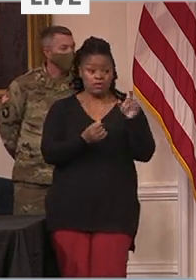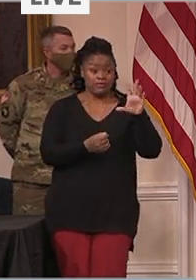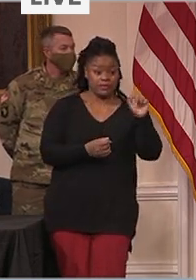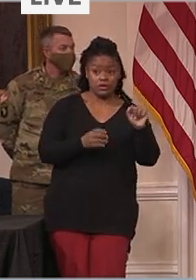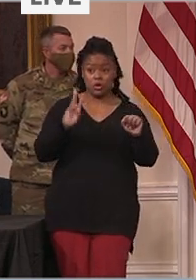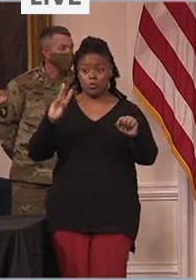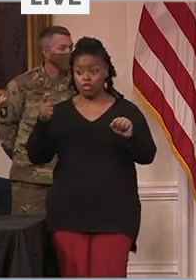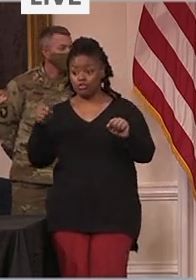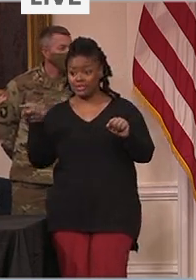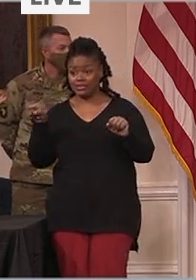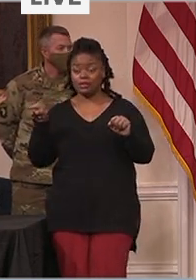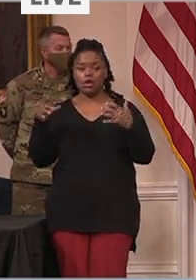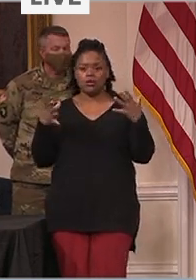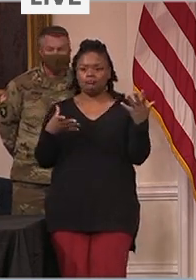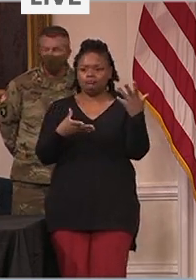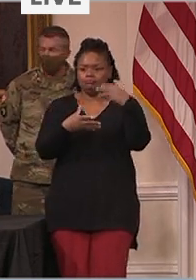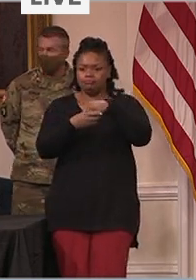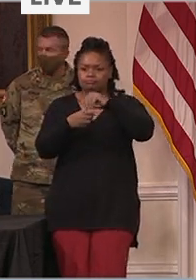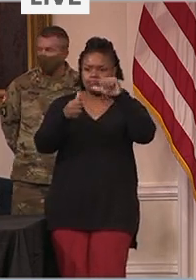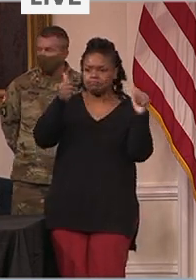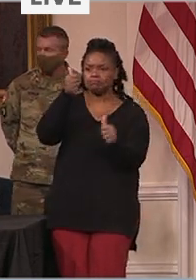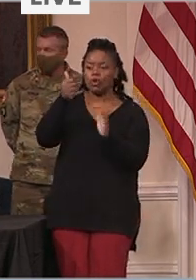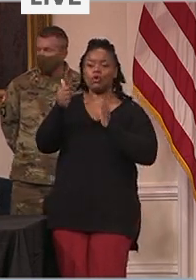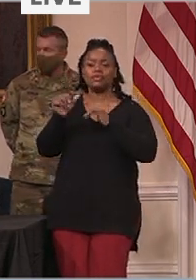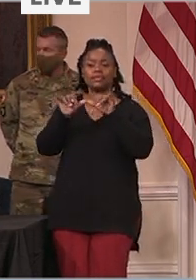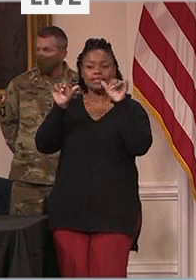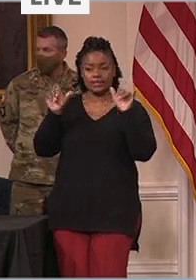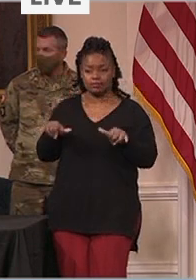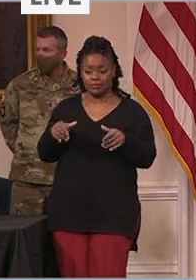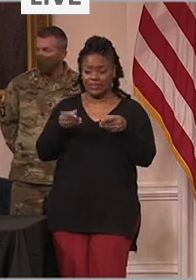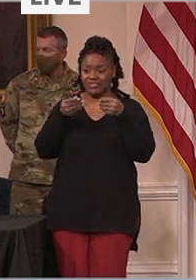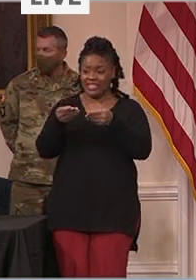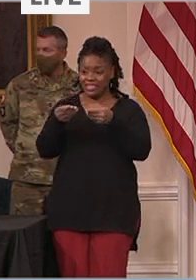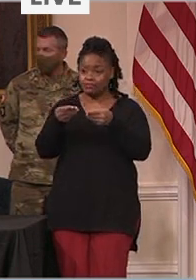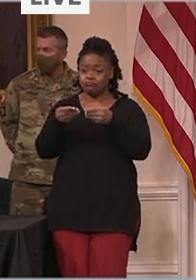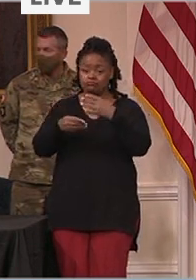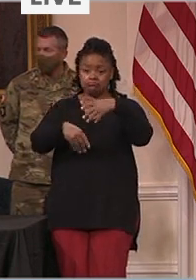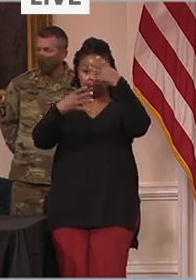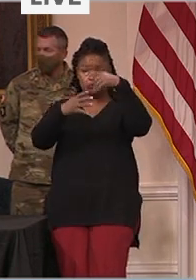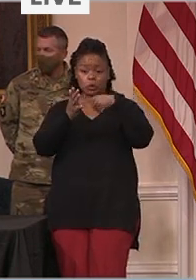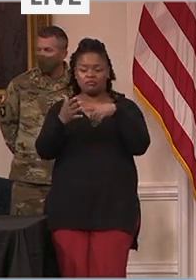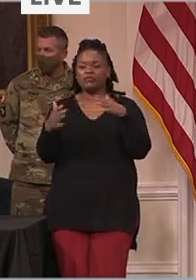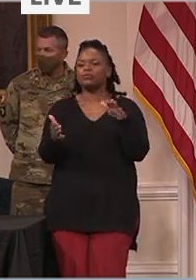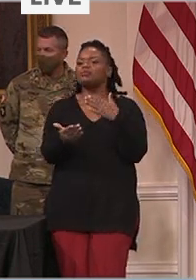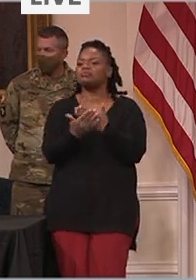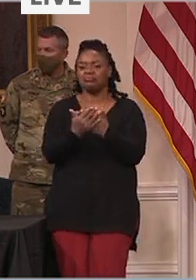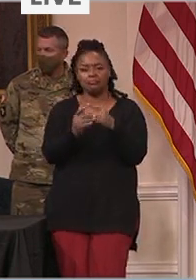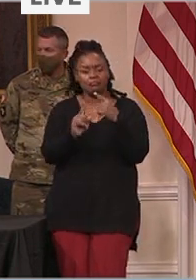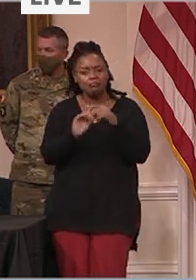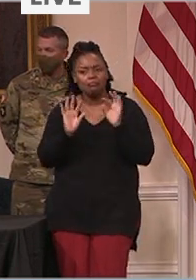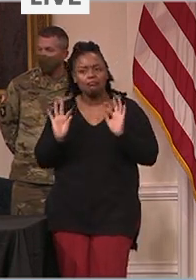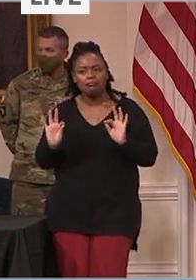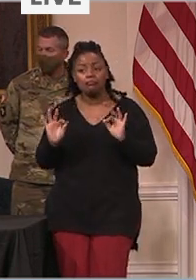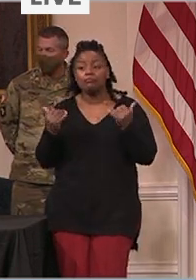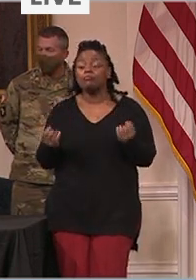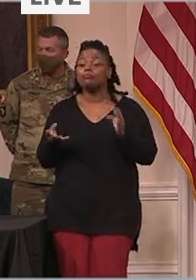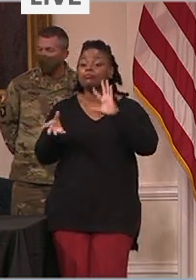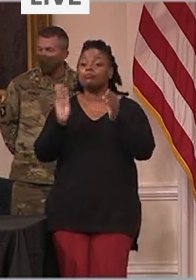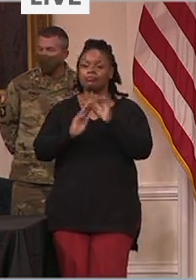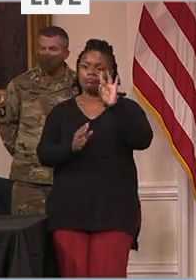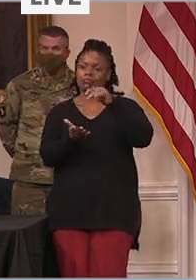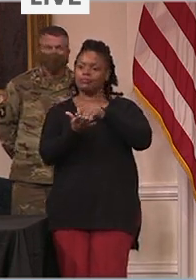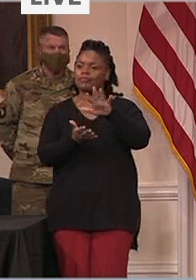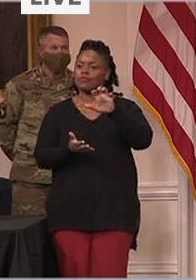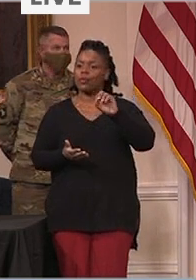into our system data showing the completion of 8,503 doses, or just